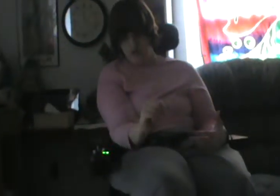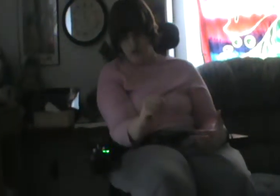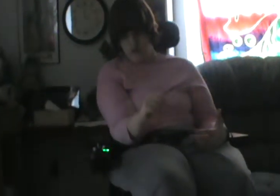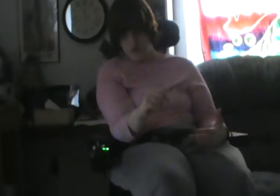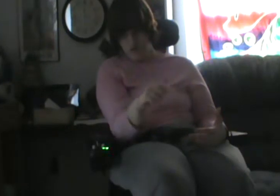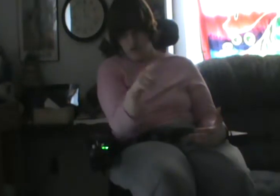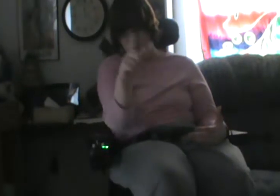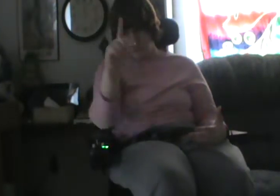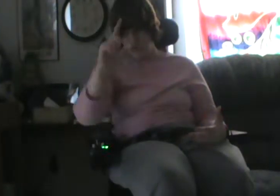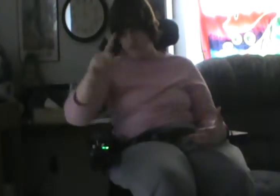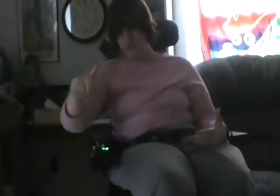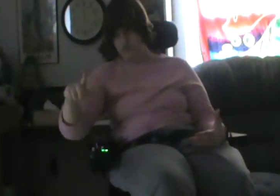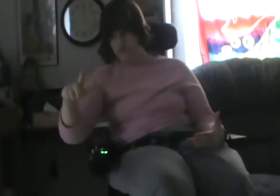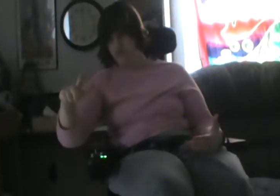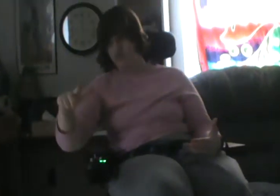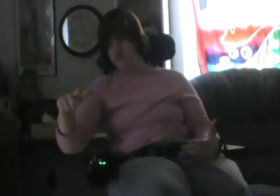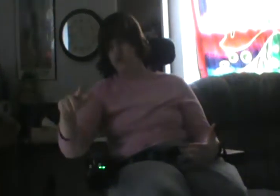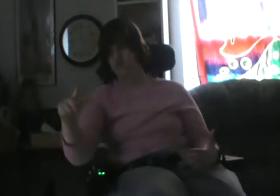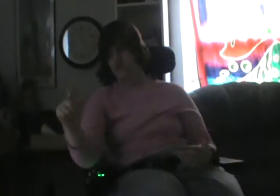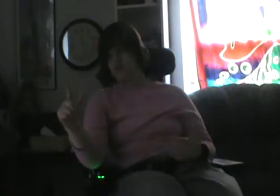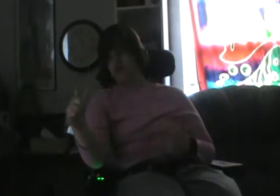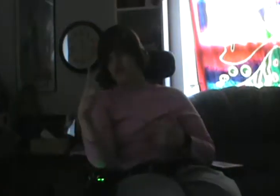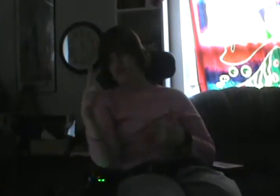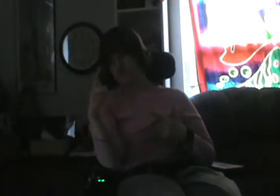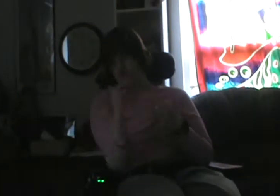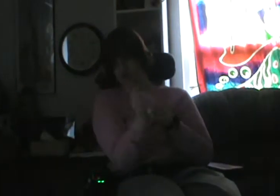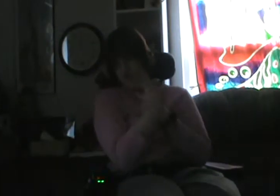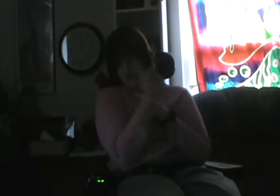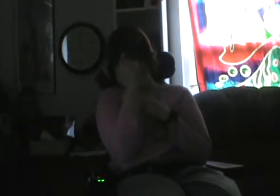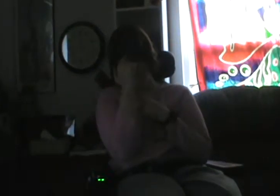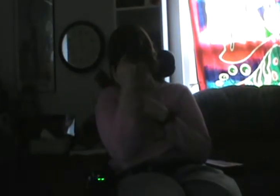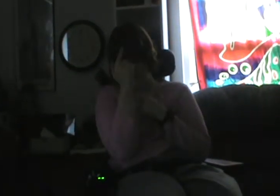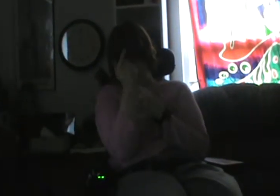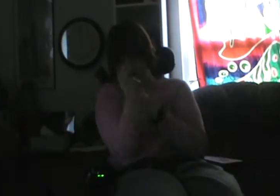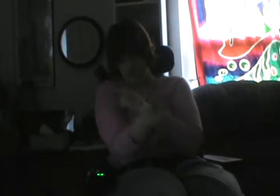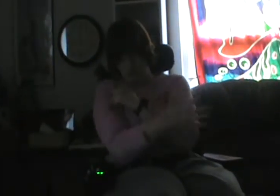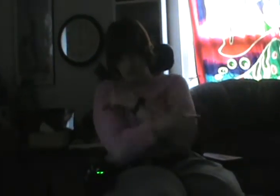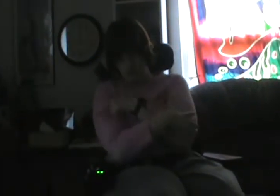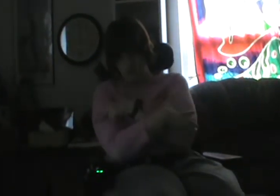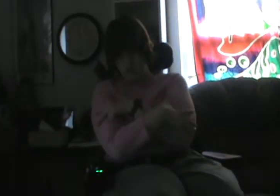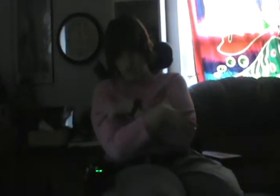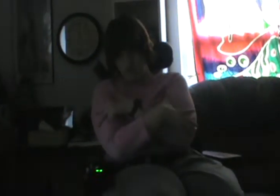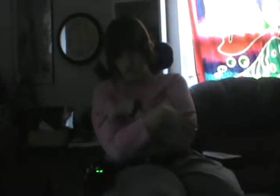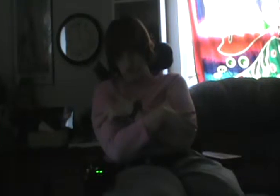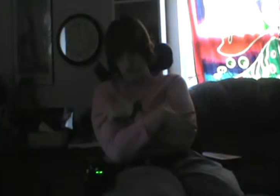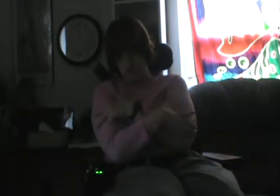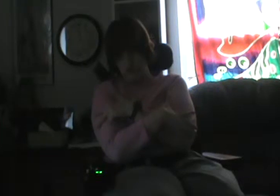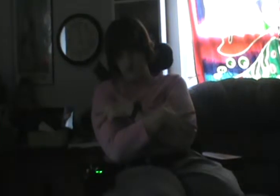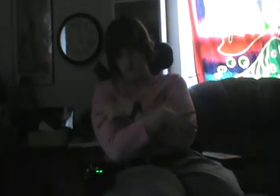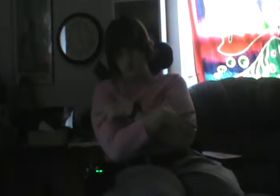And the children, all they know is me and mama loving souls.